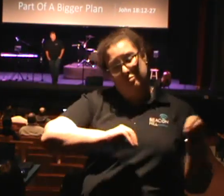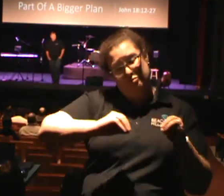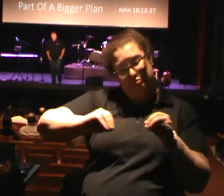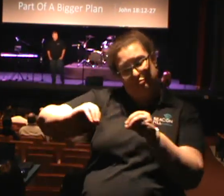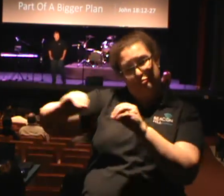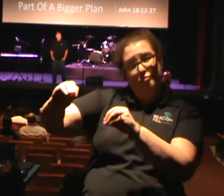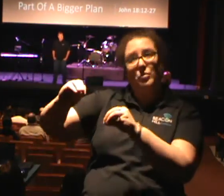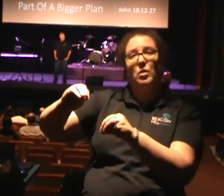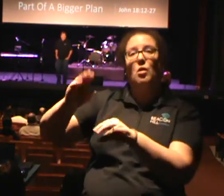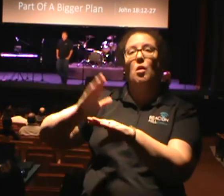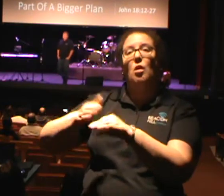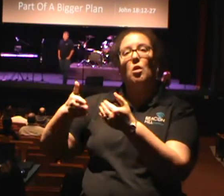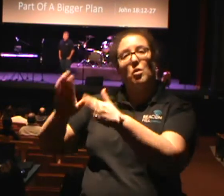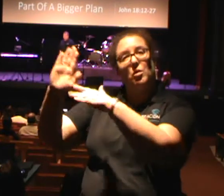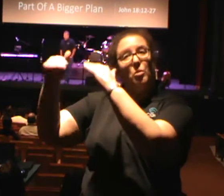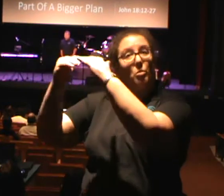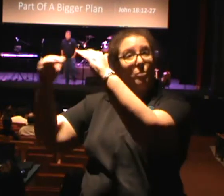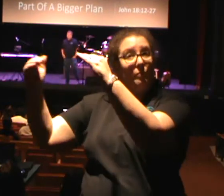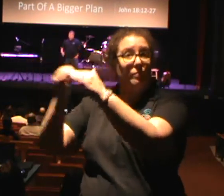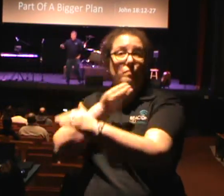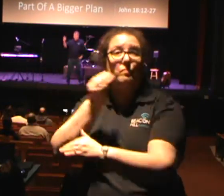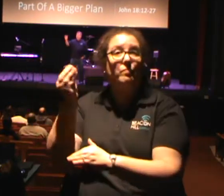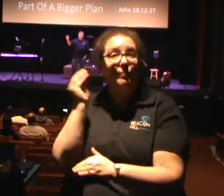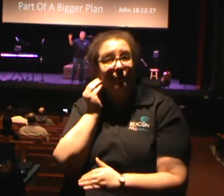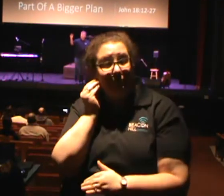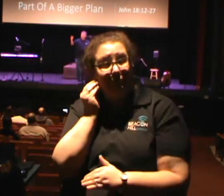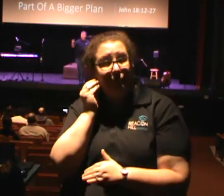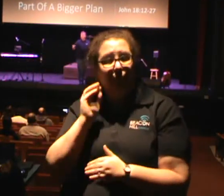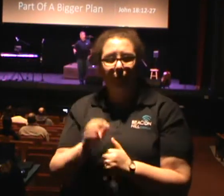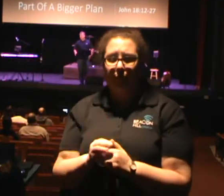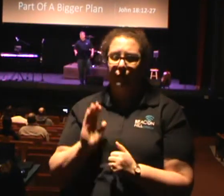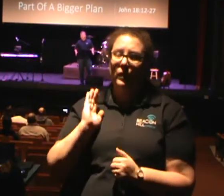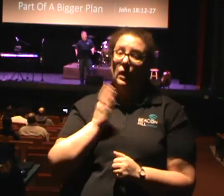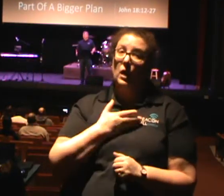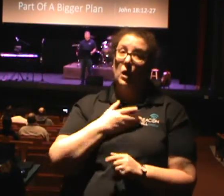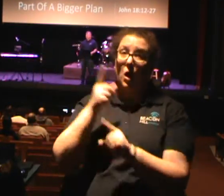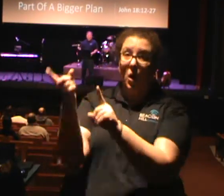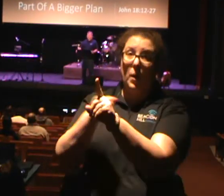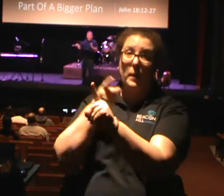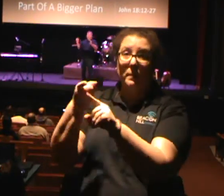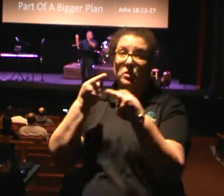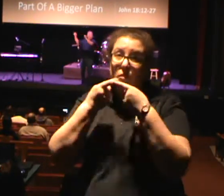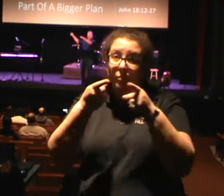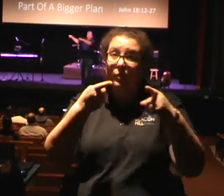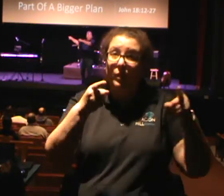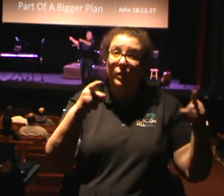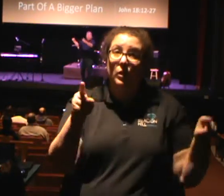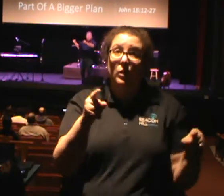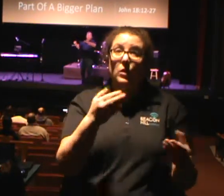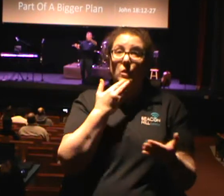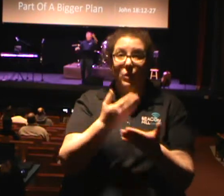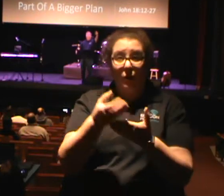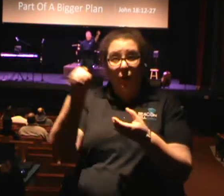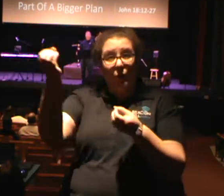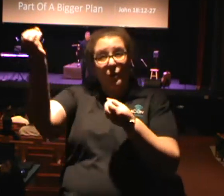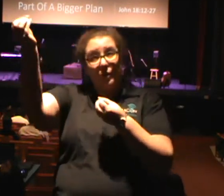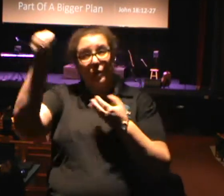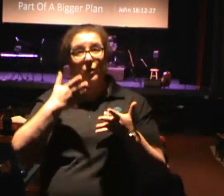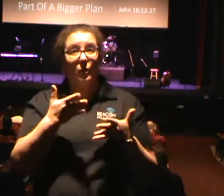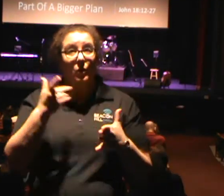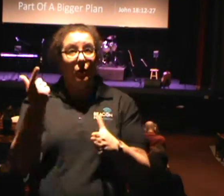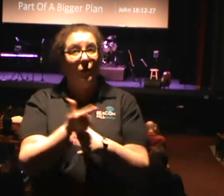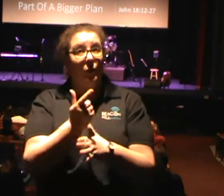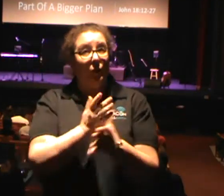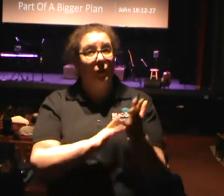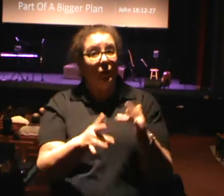I'm thankful for that. And yet our mission is to proclaim the good news of the gospel of Jesus Christ so that others can come with where we're going.